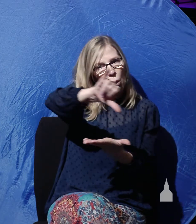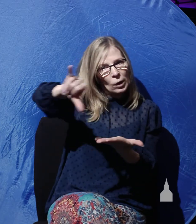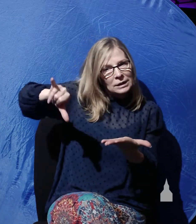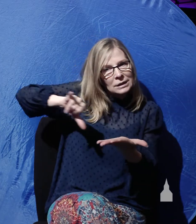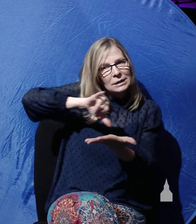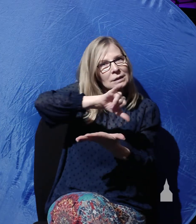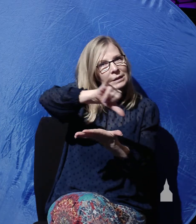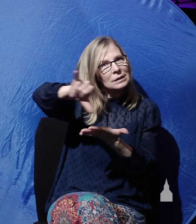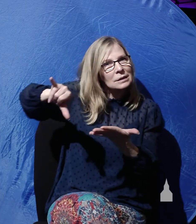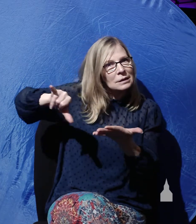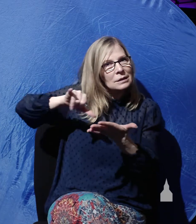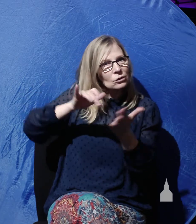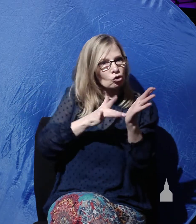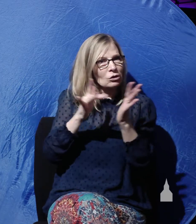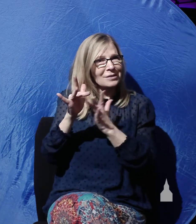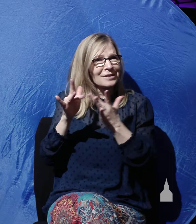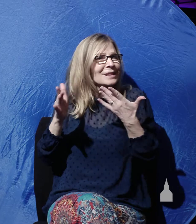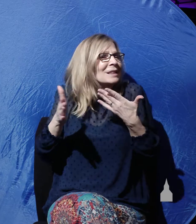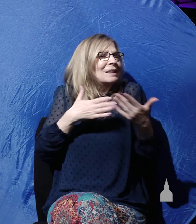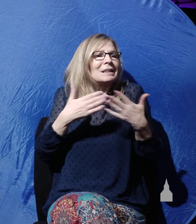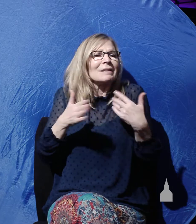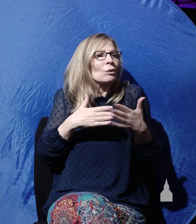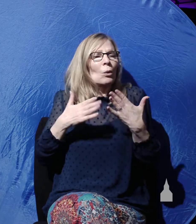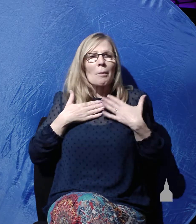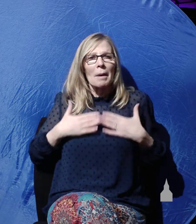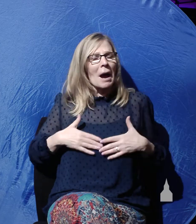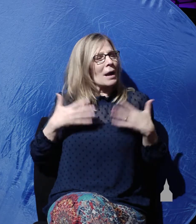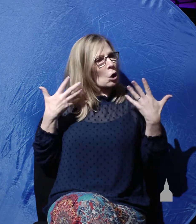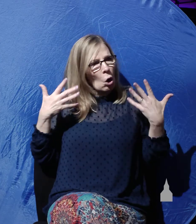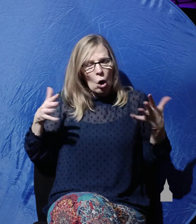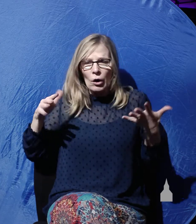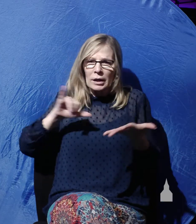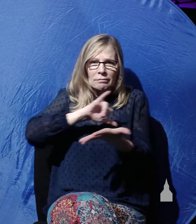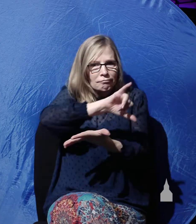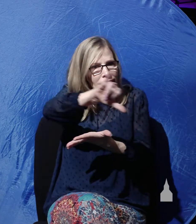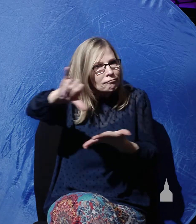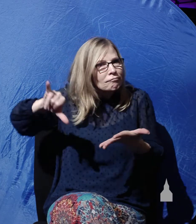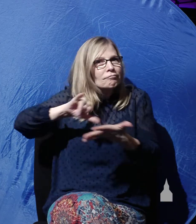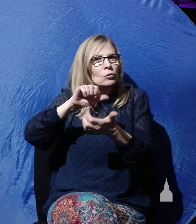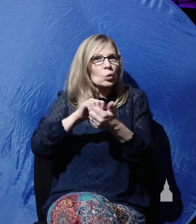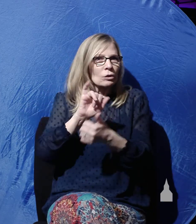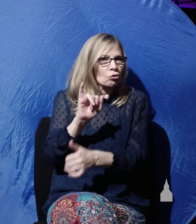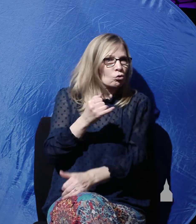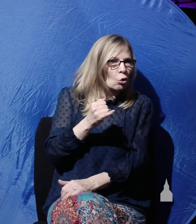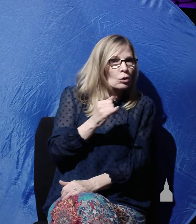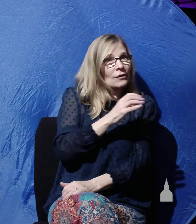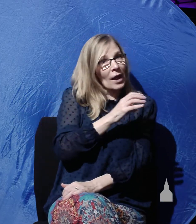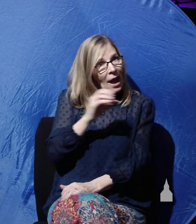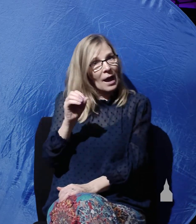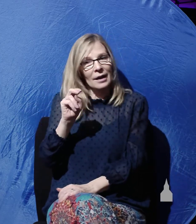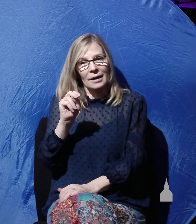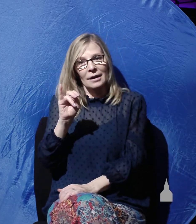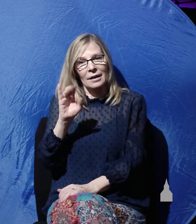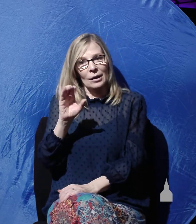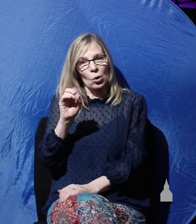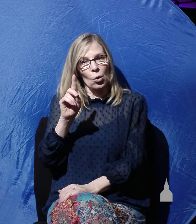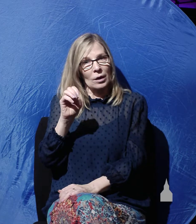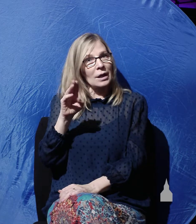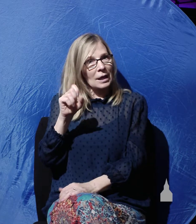You see, even though Christ's body had already been anointed by Joseph and by Nicodemus with some spices and